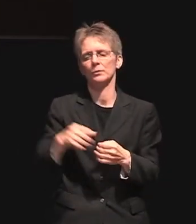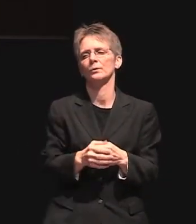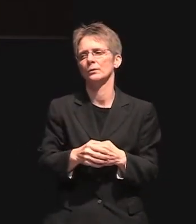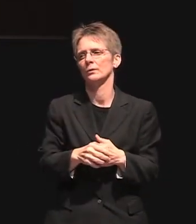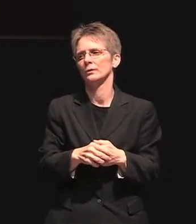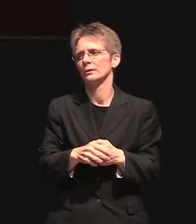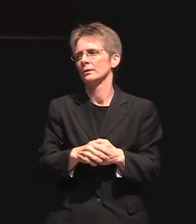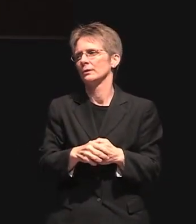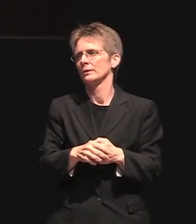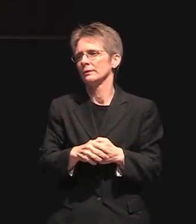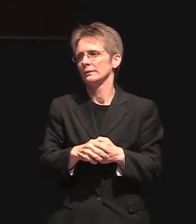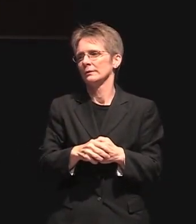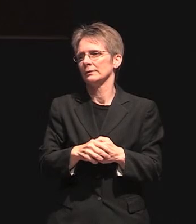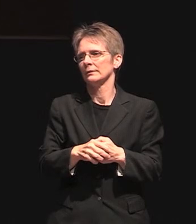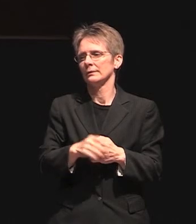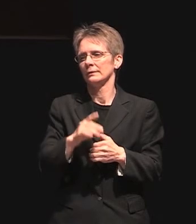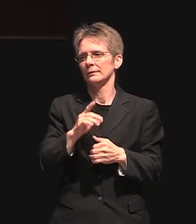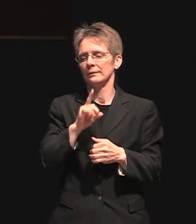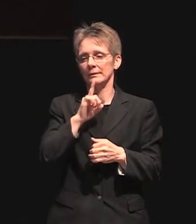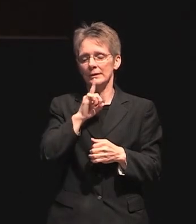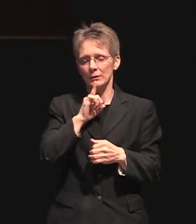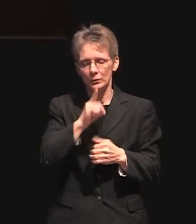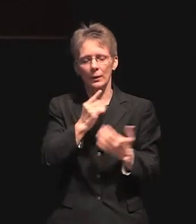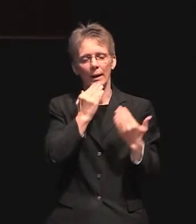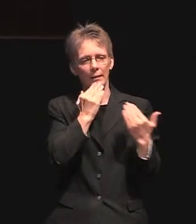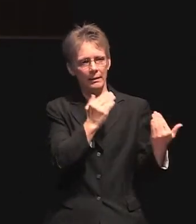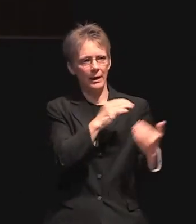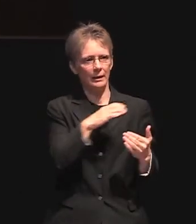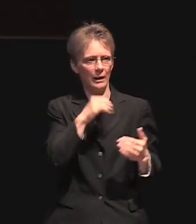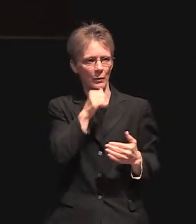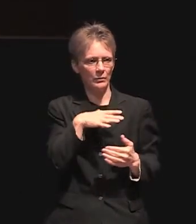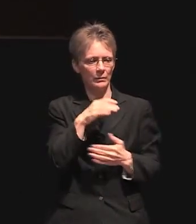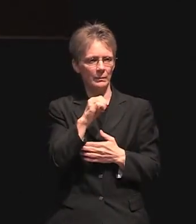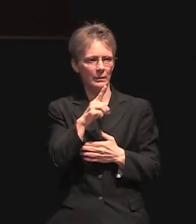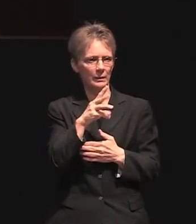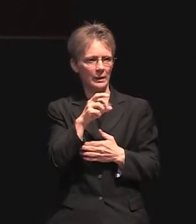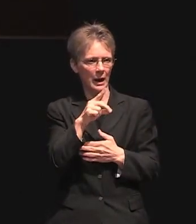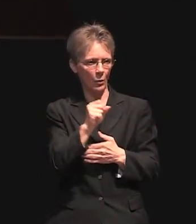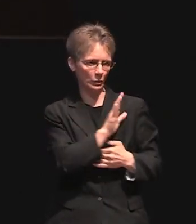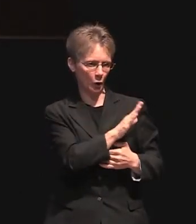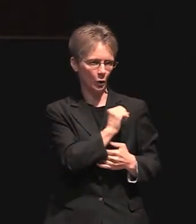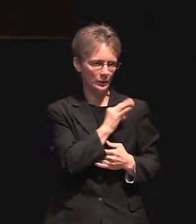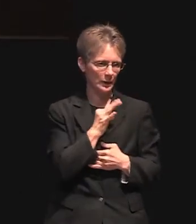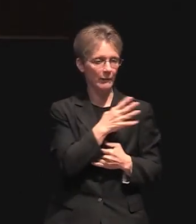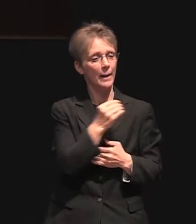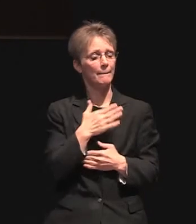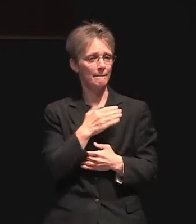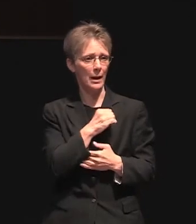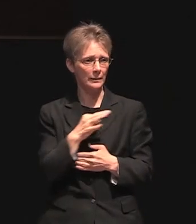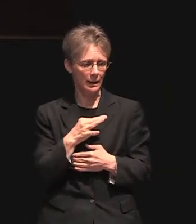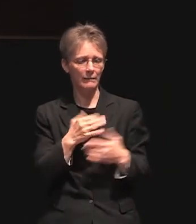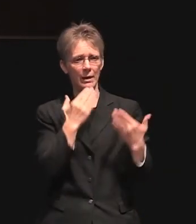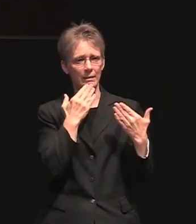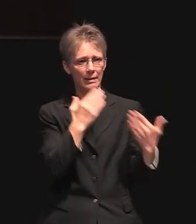certainly i thank congresswoman edwards and her staff and my own staff for their participation for stephen ayers